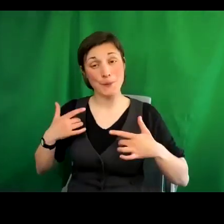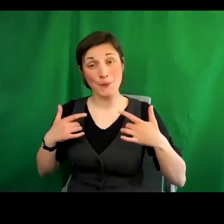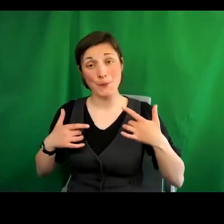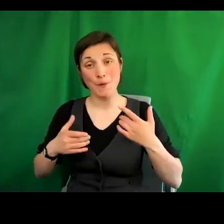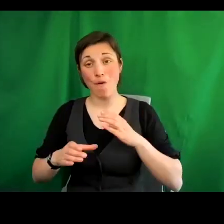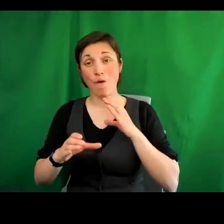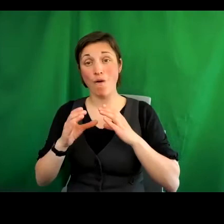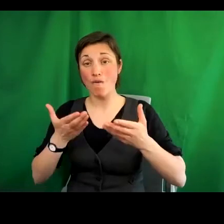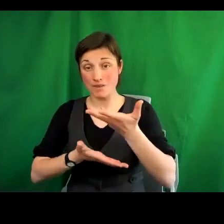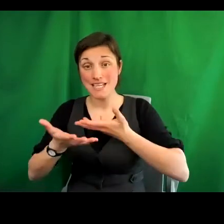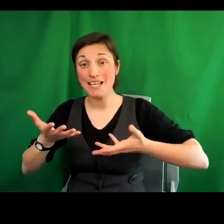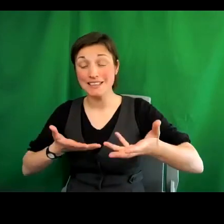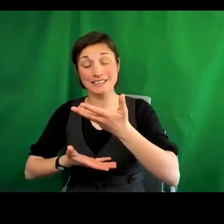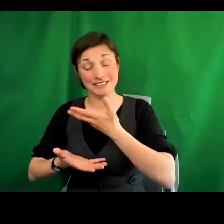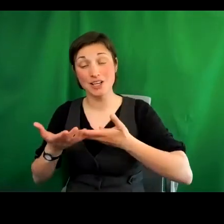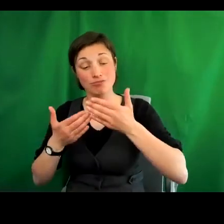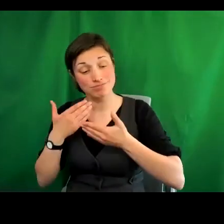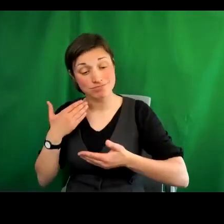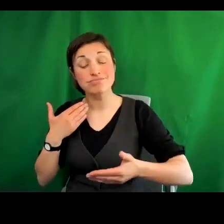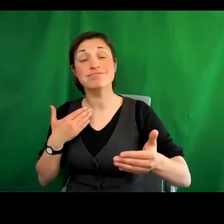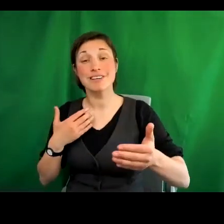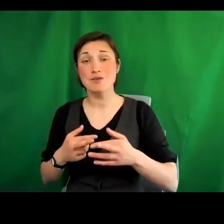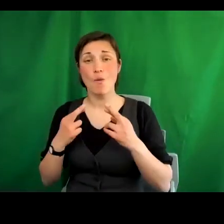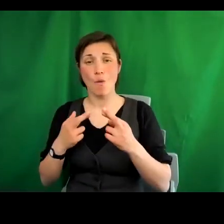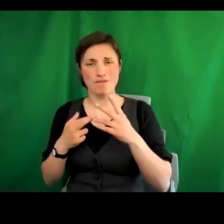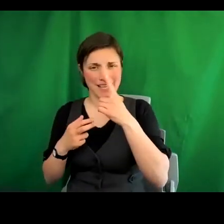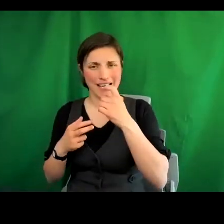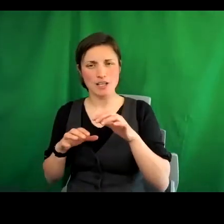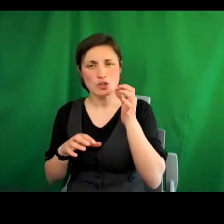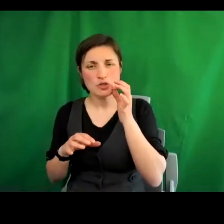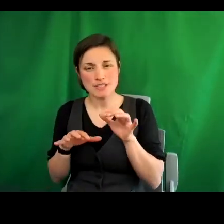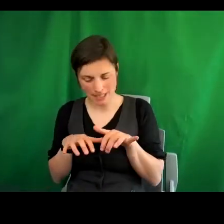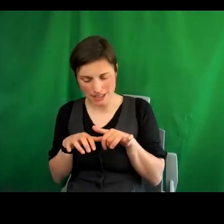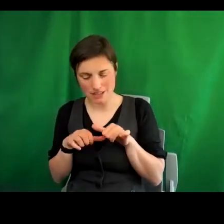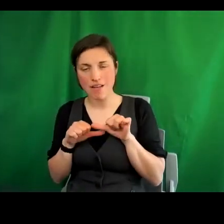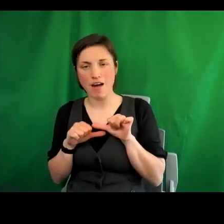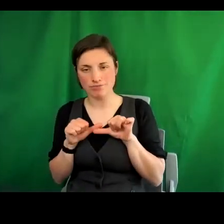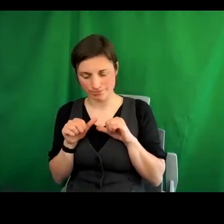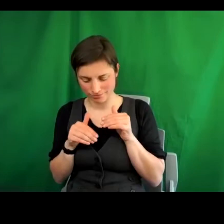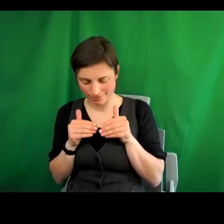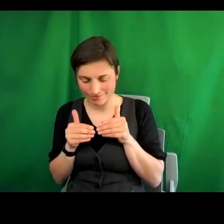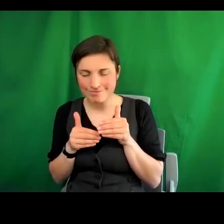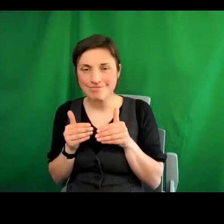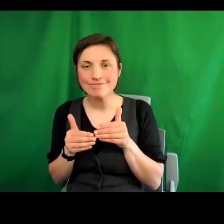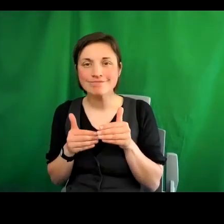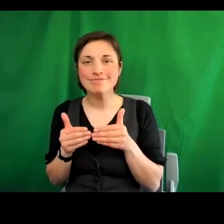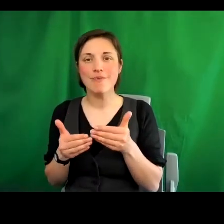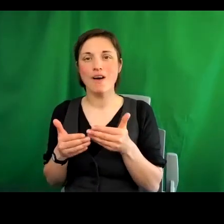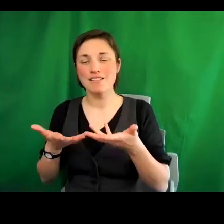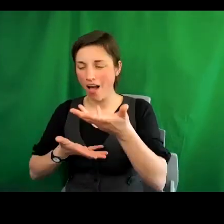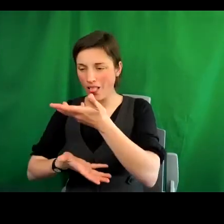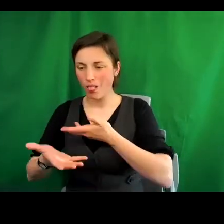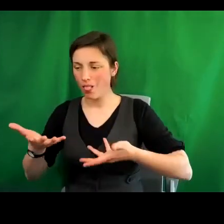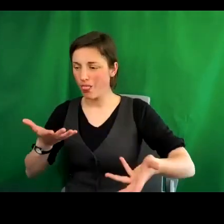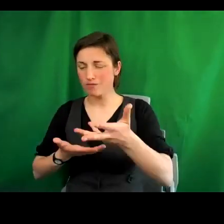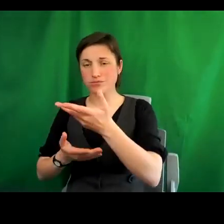which hopefully can, as I say, just be a beginning to an ongoing dialogue between yourselves and the efforts